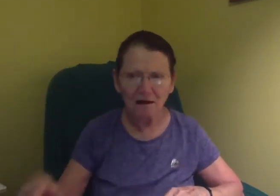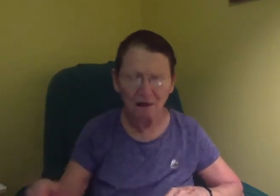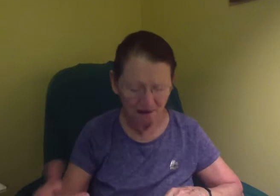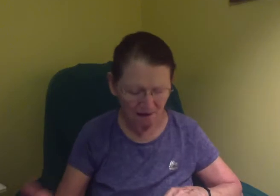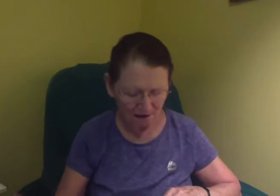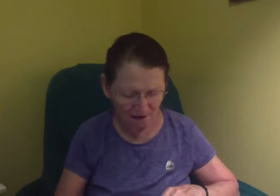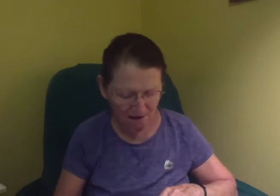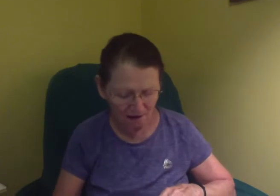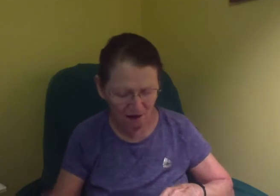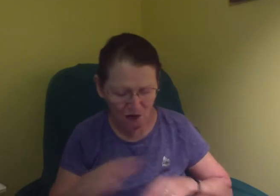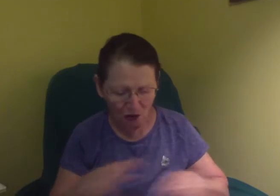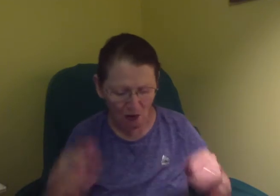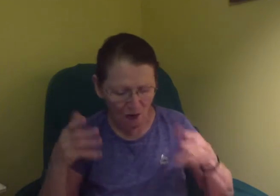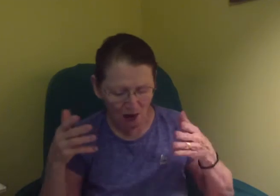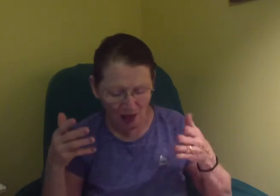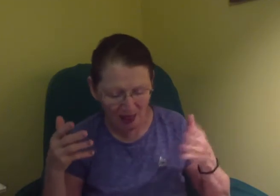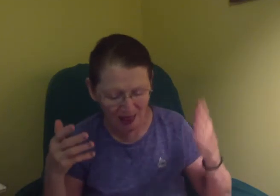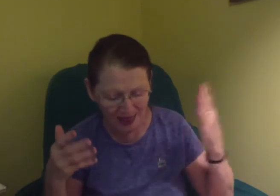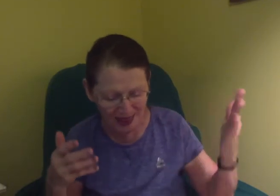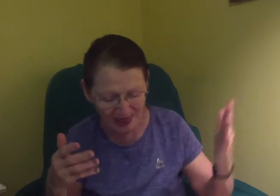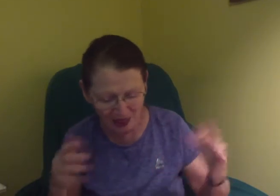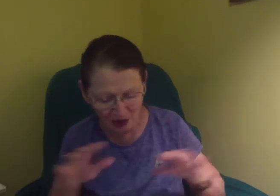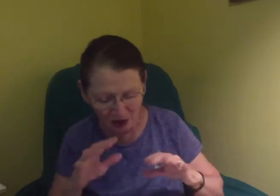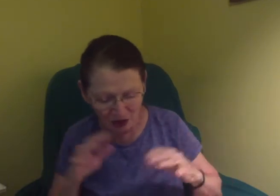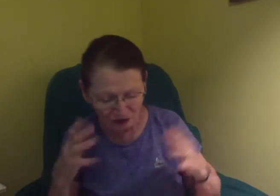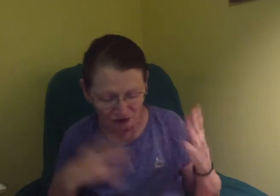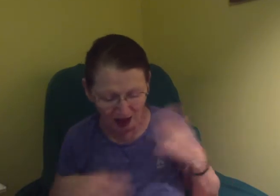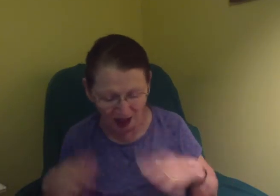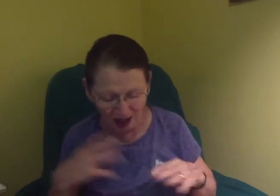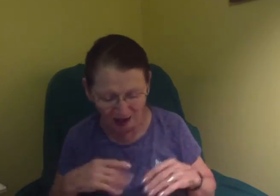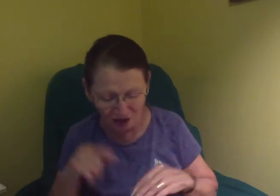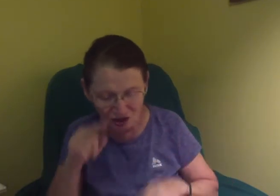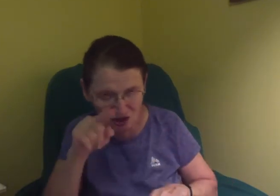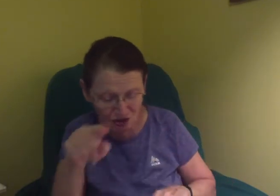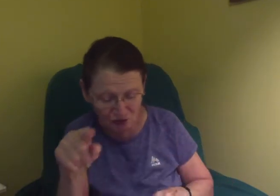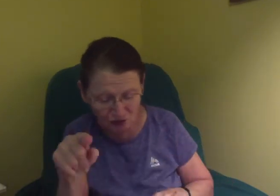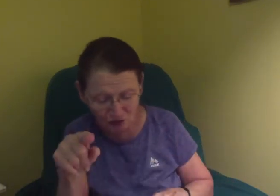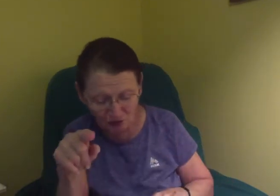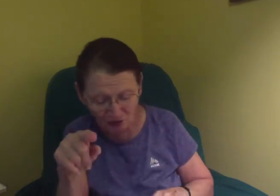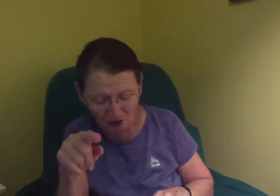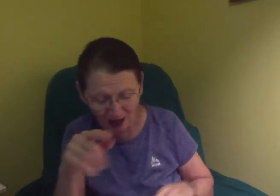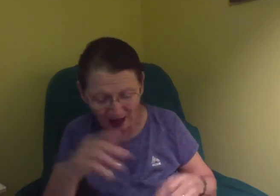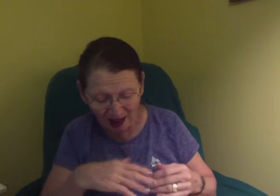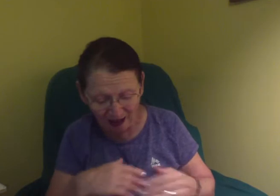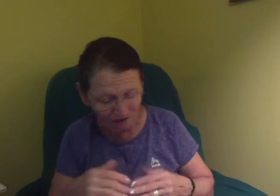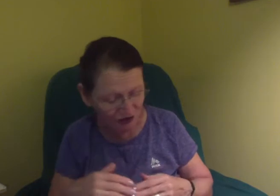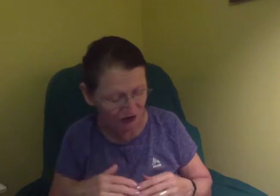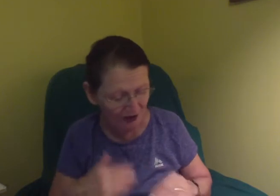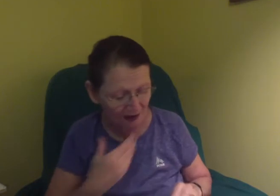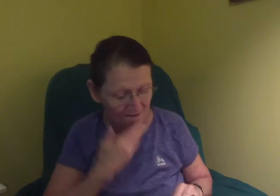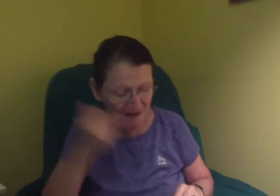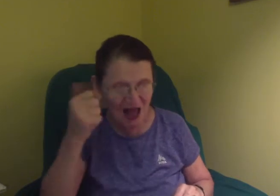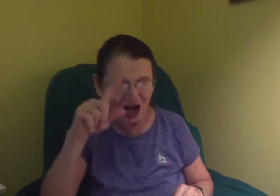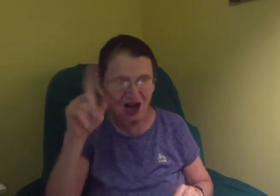I was to find I had my